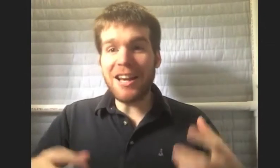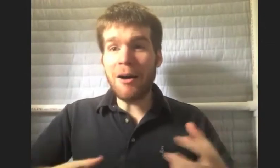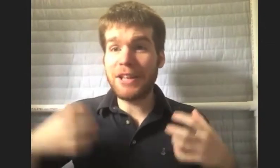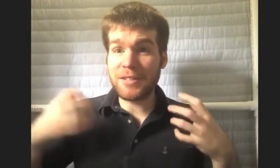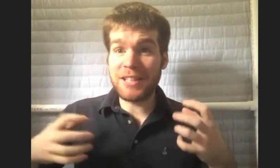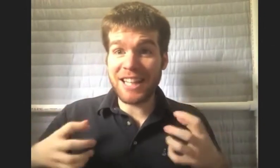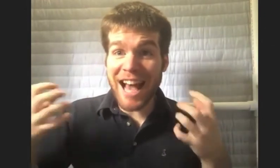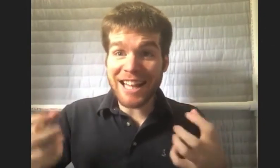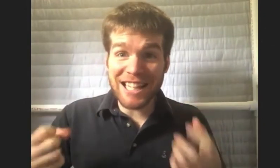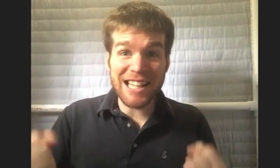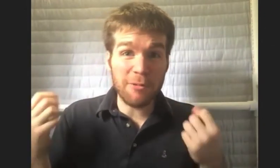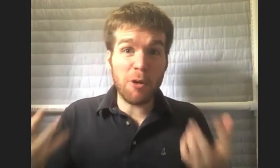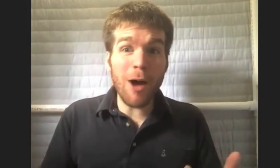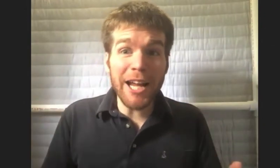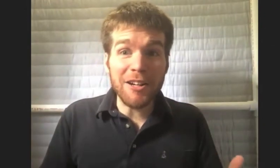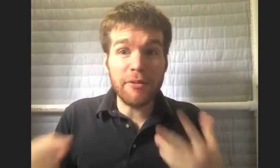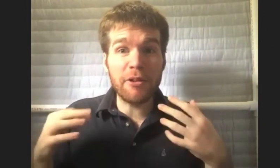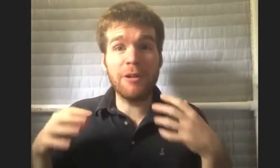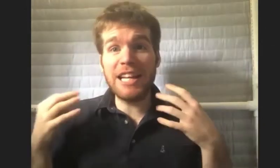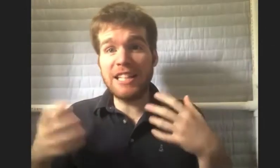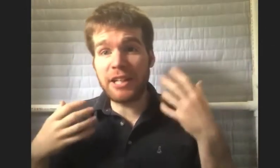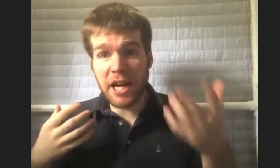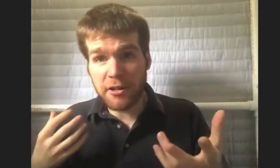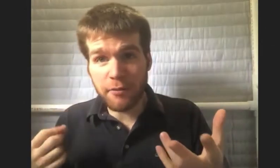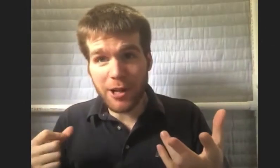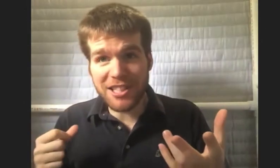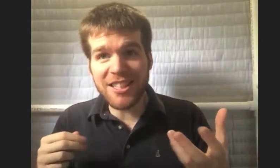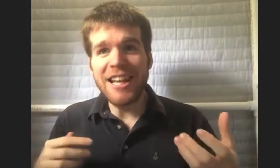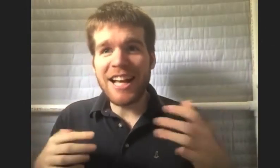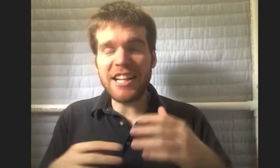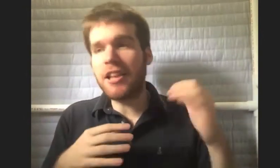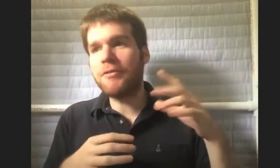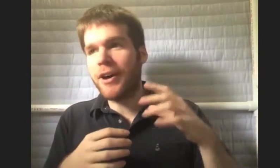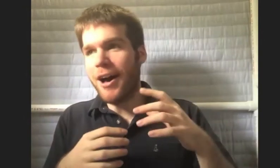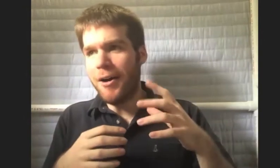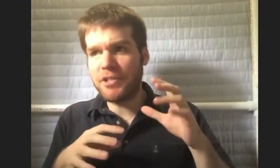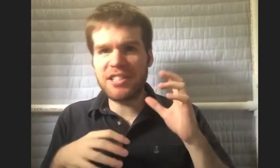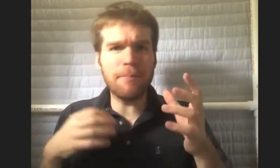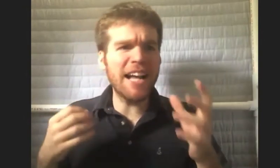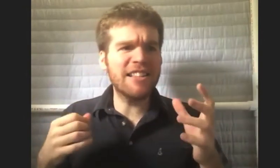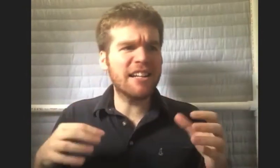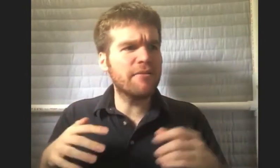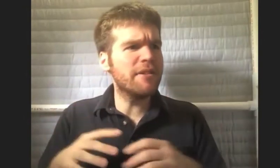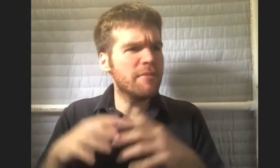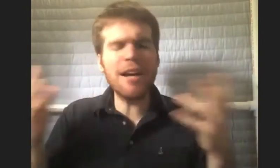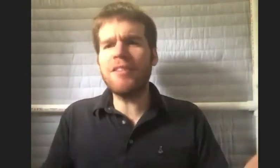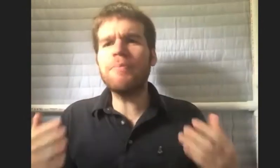obvious physicality that's required for creating different character voices, and I love just the mindset of not being,